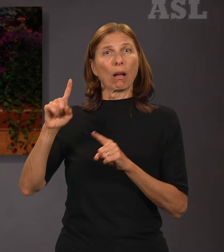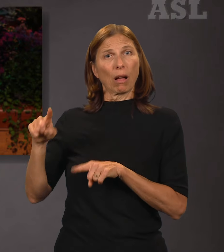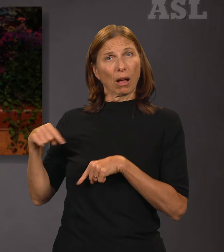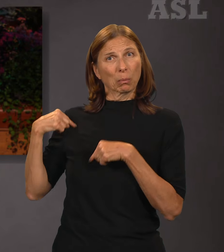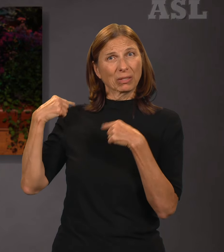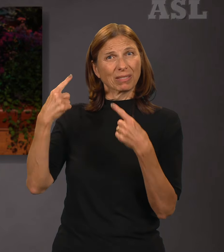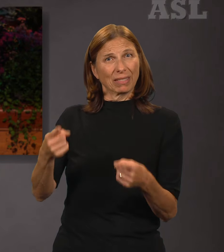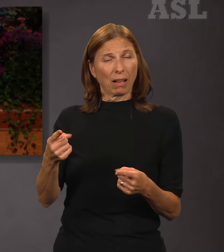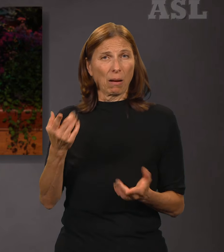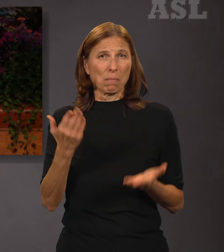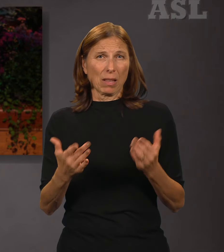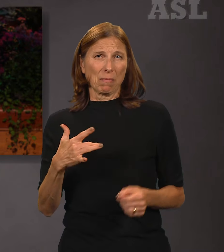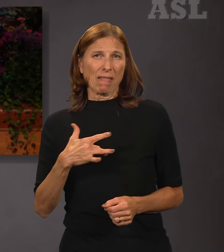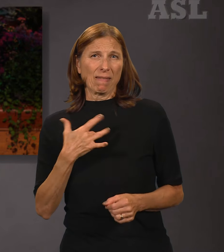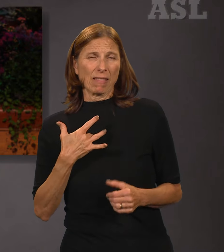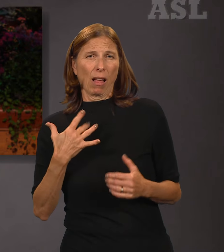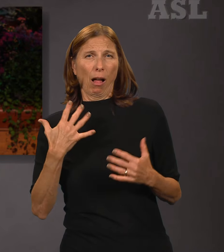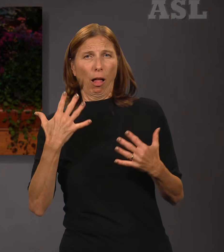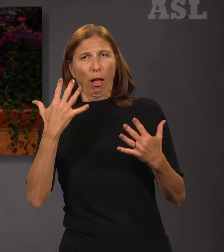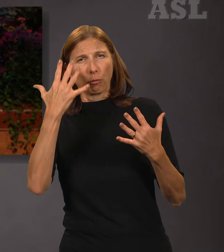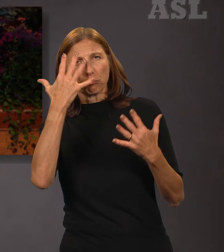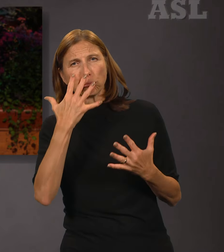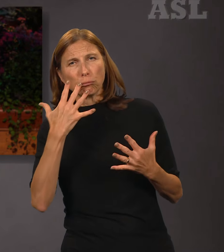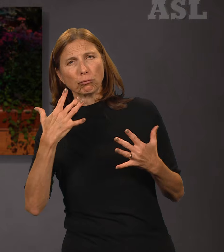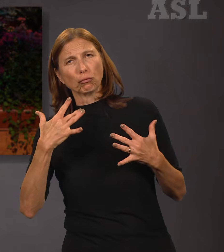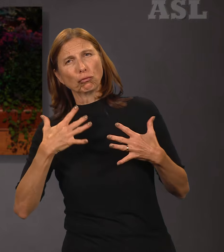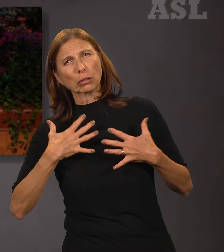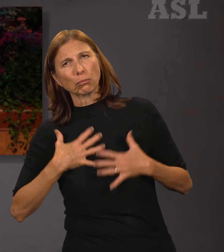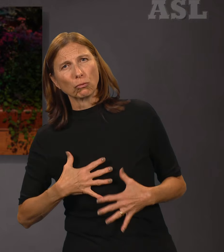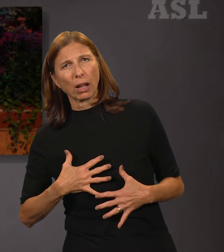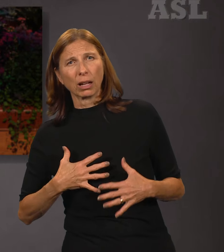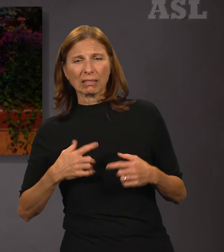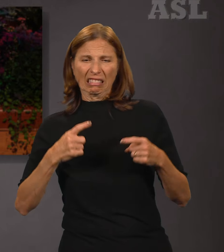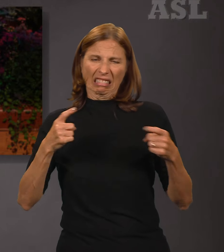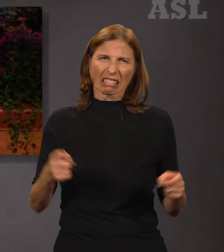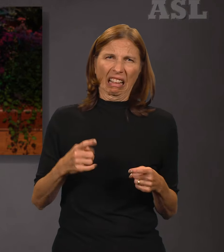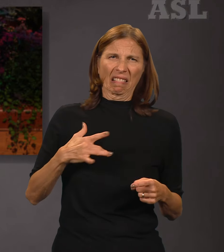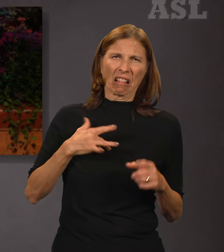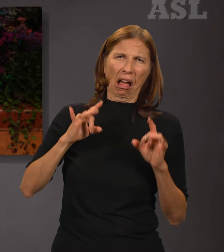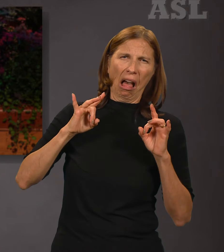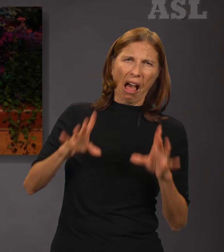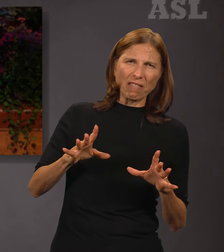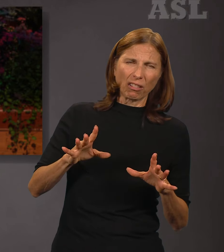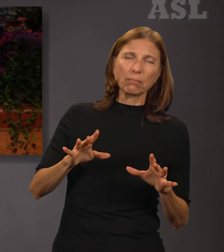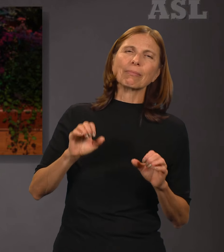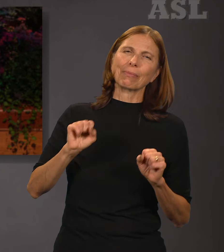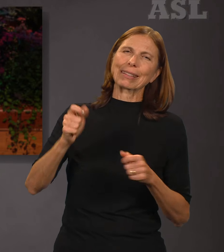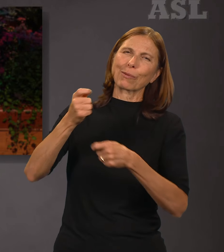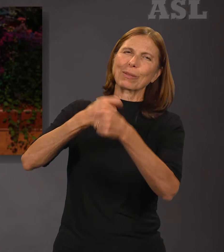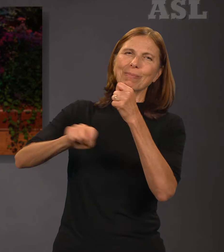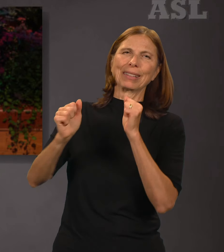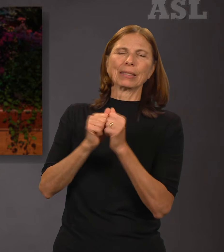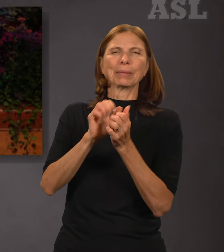the places made dry, harsh, and desolate by sin and sorrow, and make your wilderness like Eden.